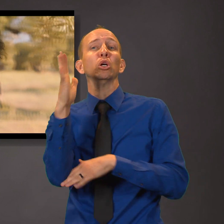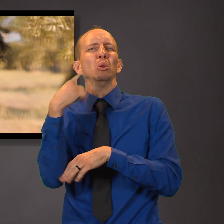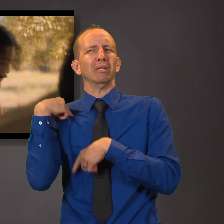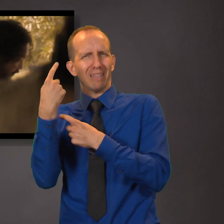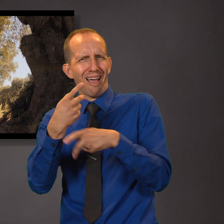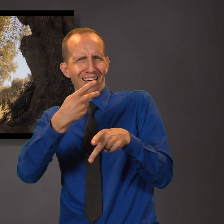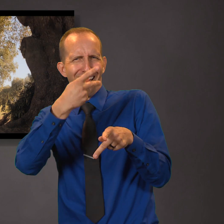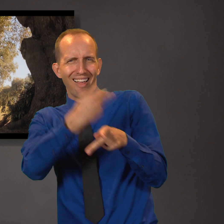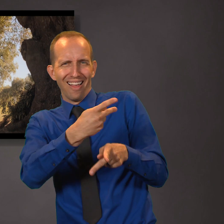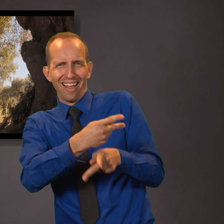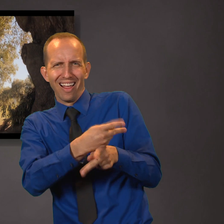my vineyard.